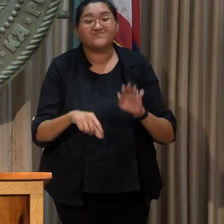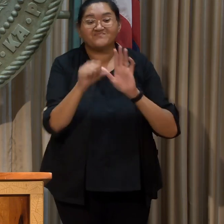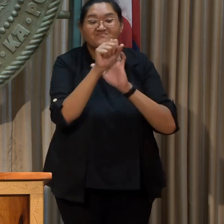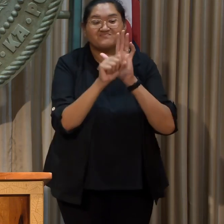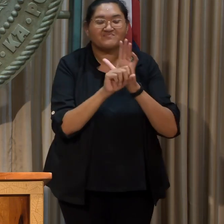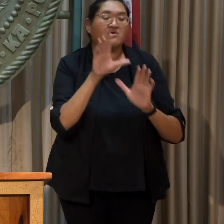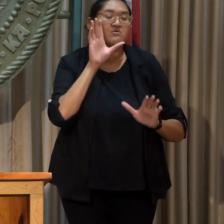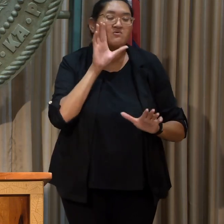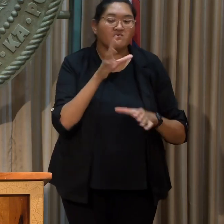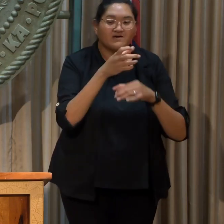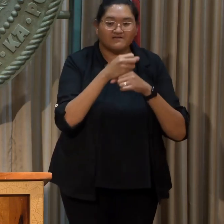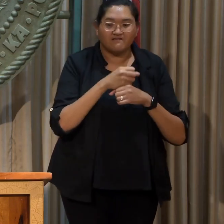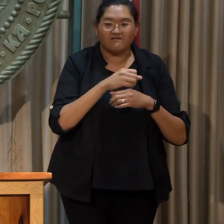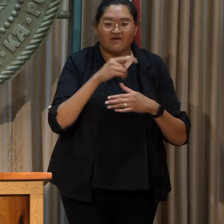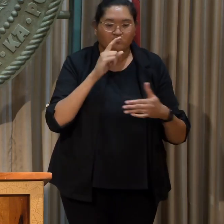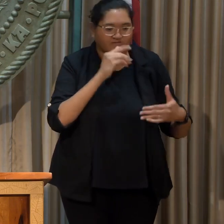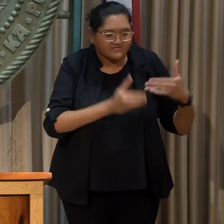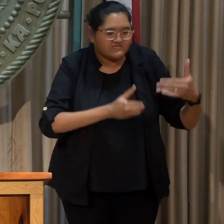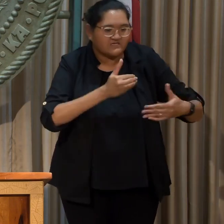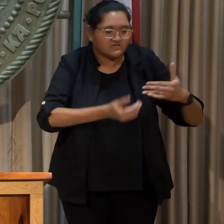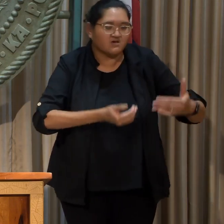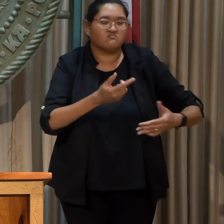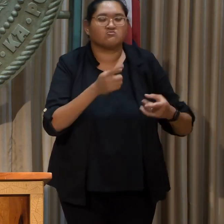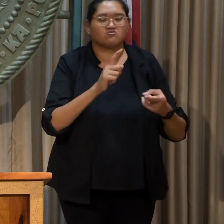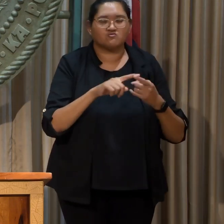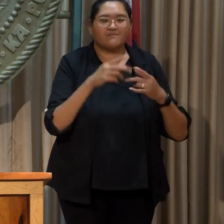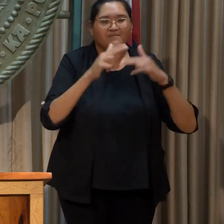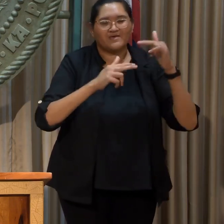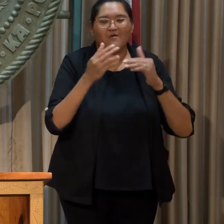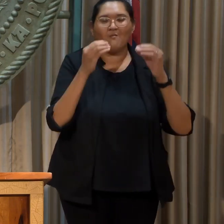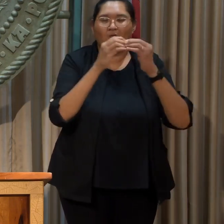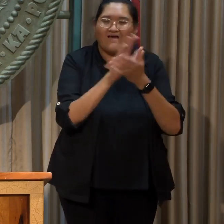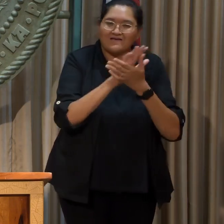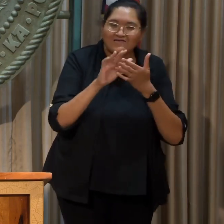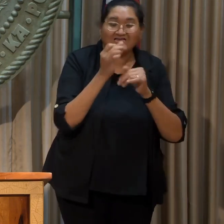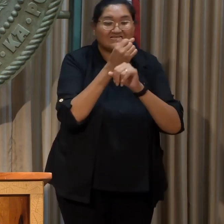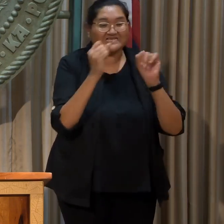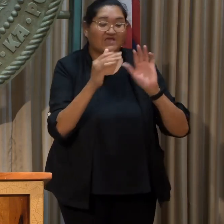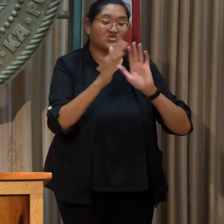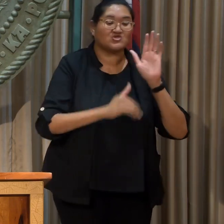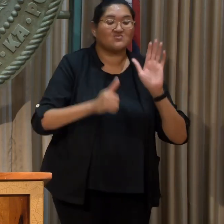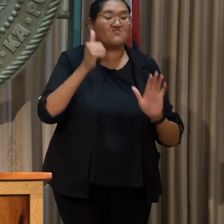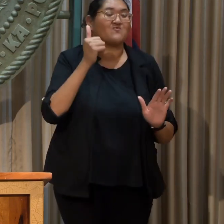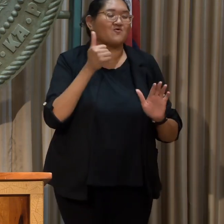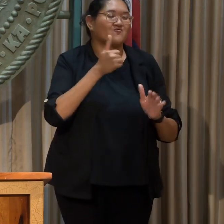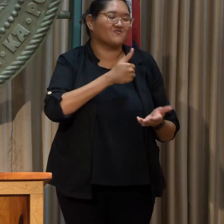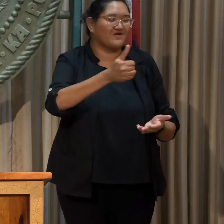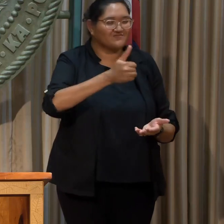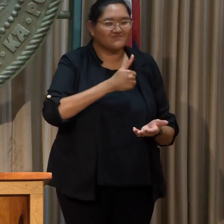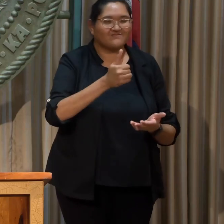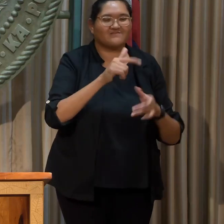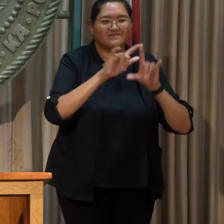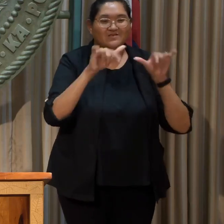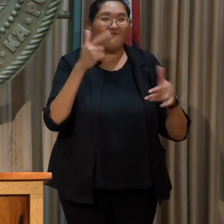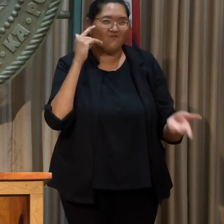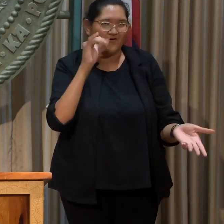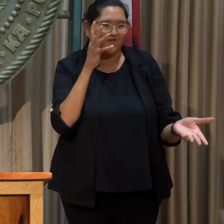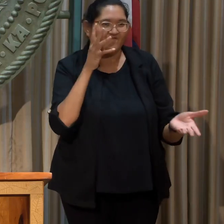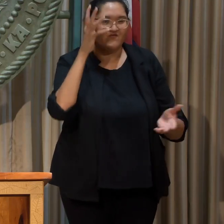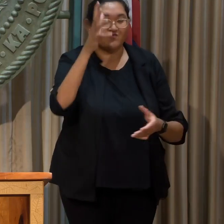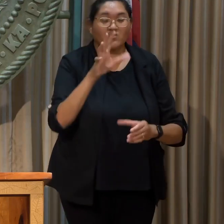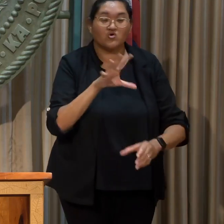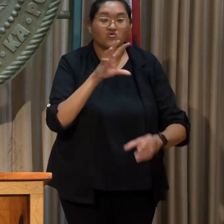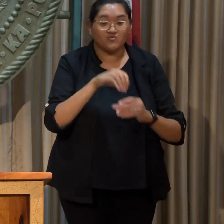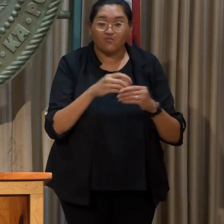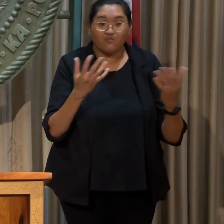take immediate ambitious steps towards building the cleaner, safer, cheaper transportation system of the future, including